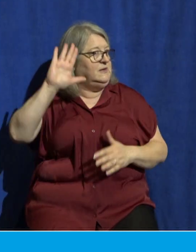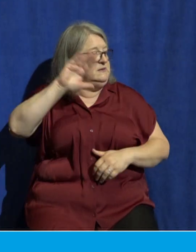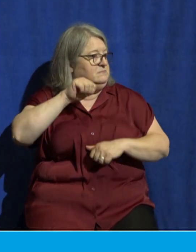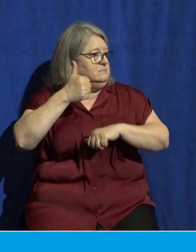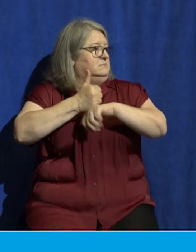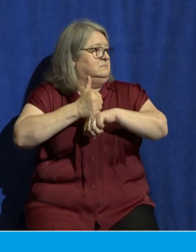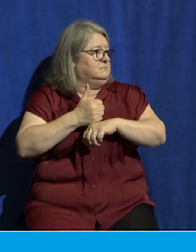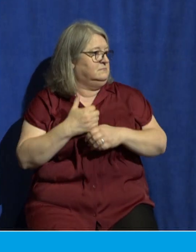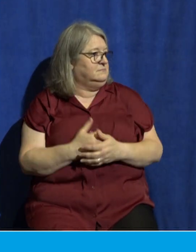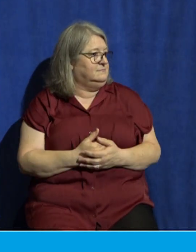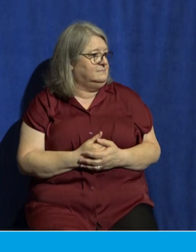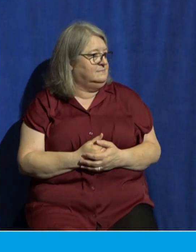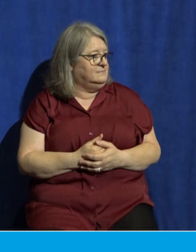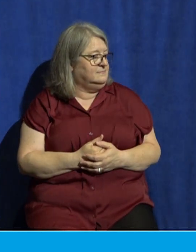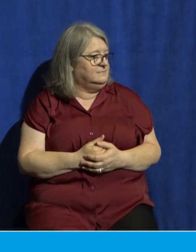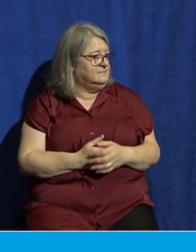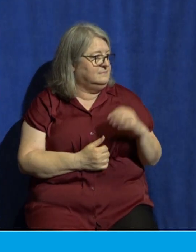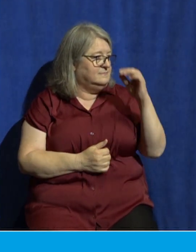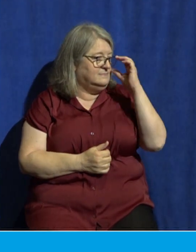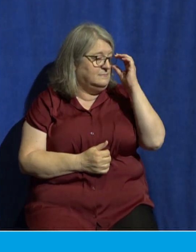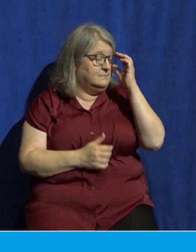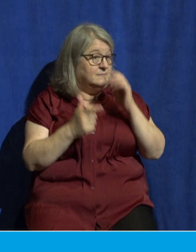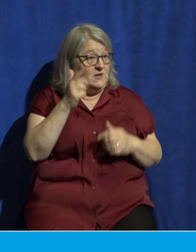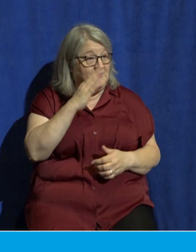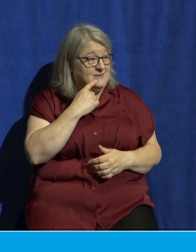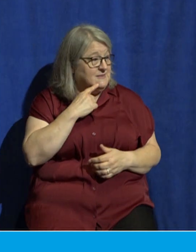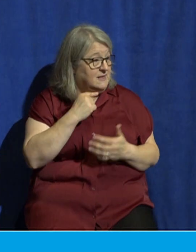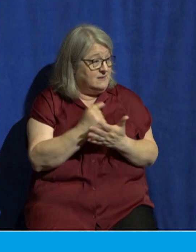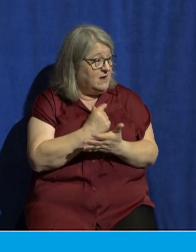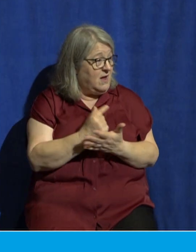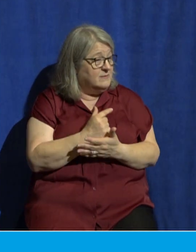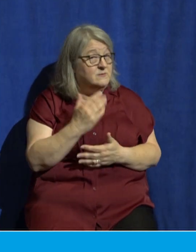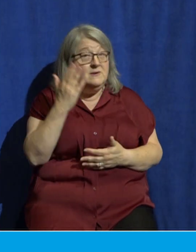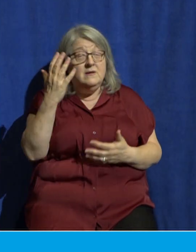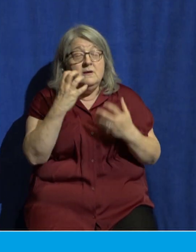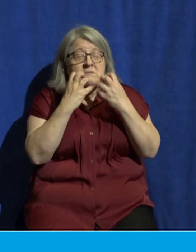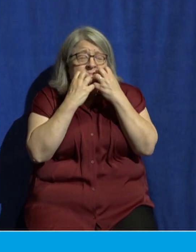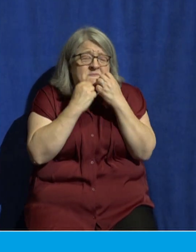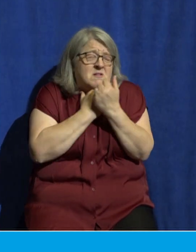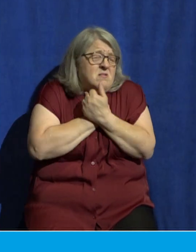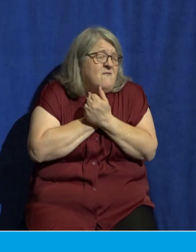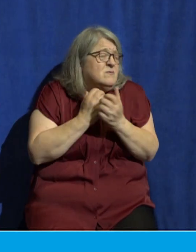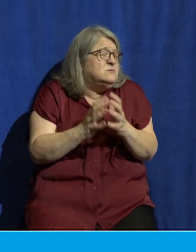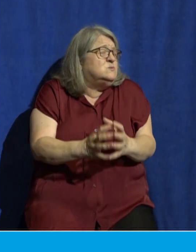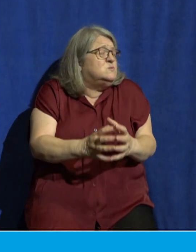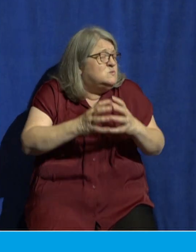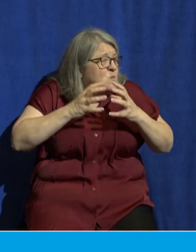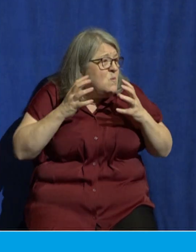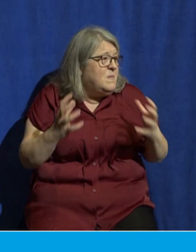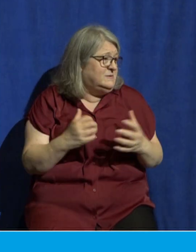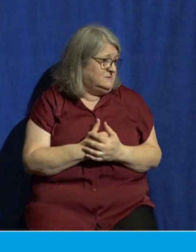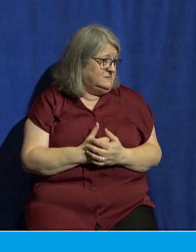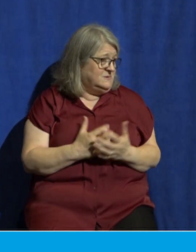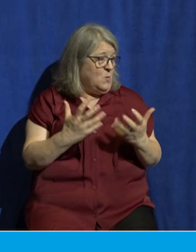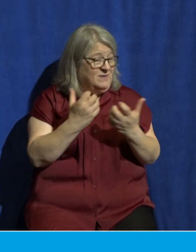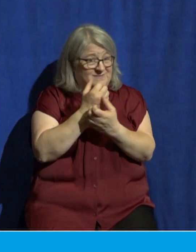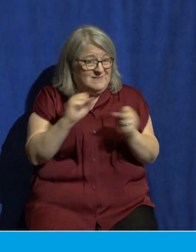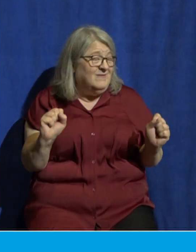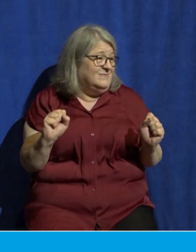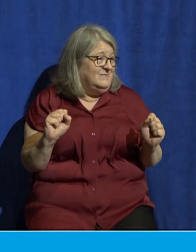God God says in the gospel that he loved us so much that he wanted us to be rescued saved from his